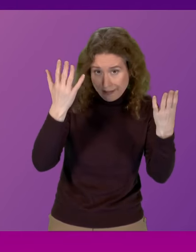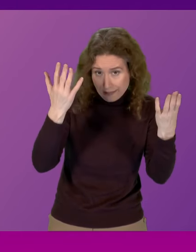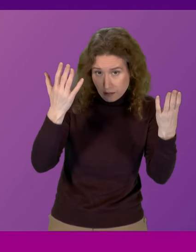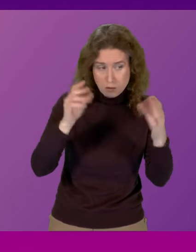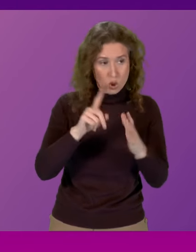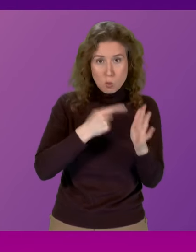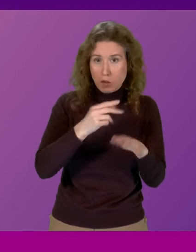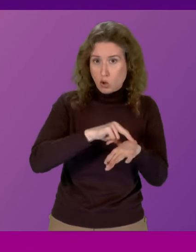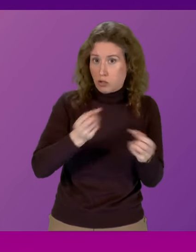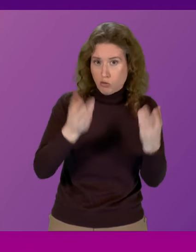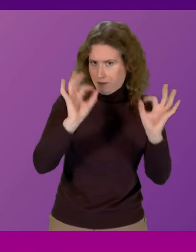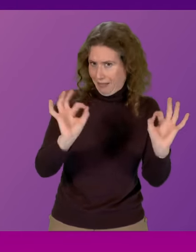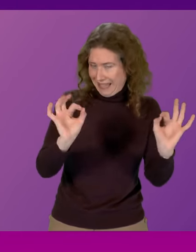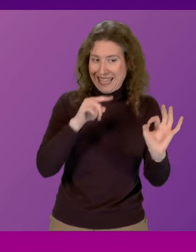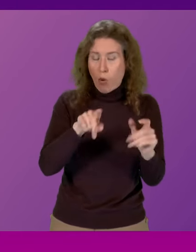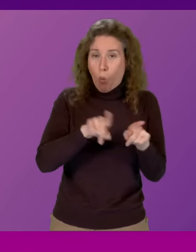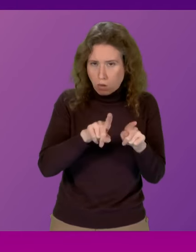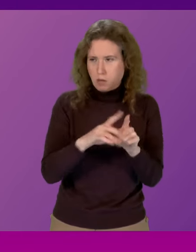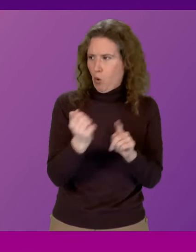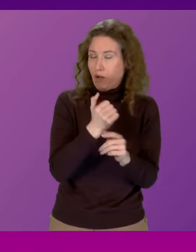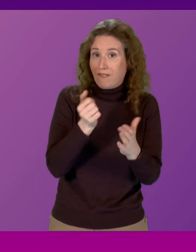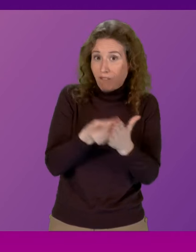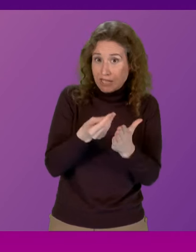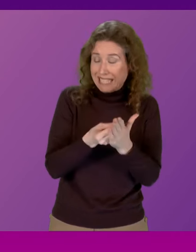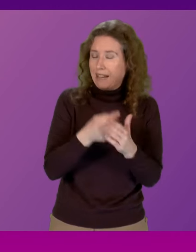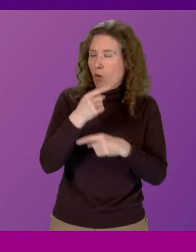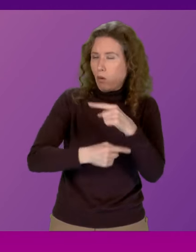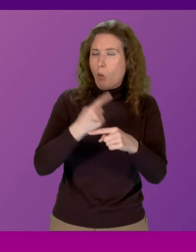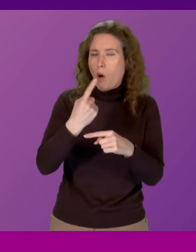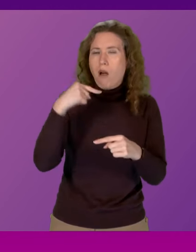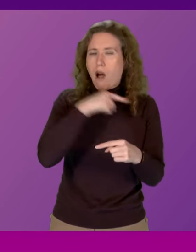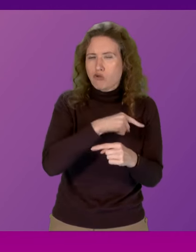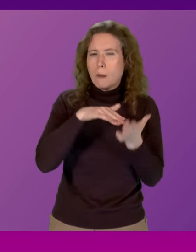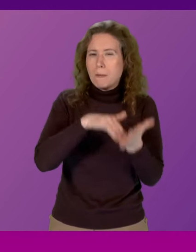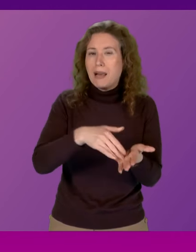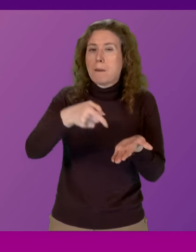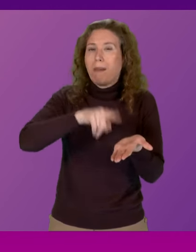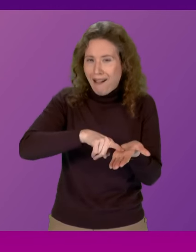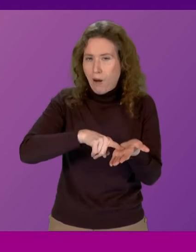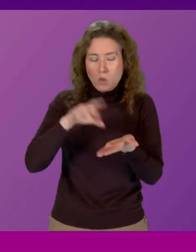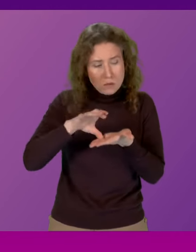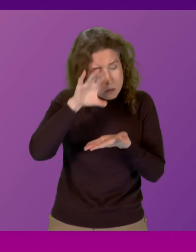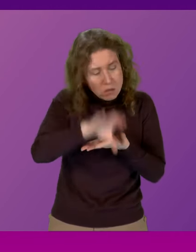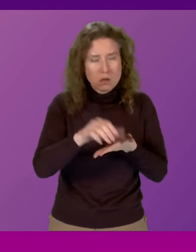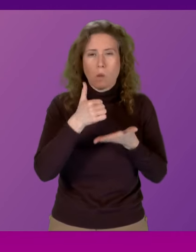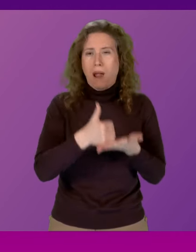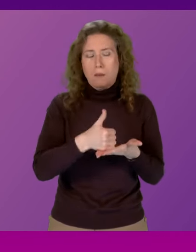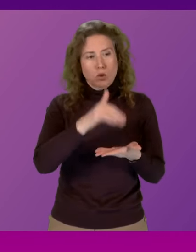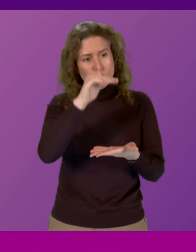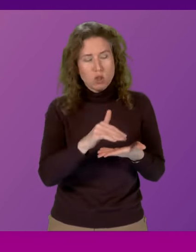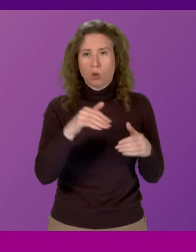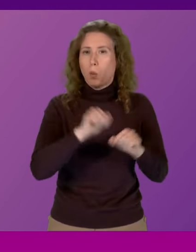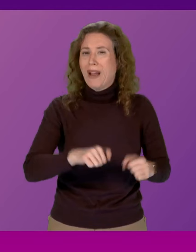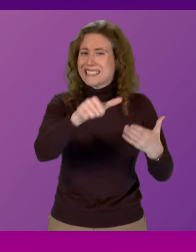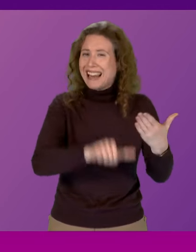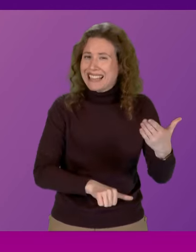who secured annual funding of £100 million to help to reduce waiting lists.